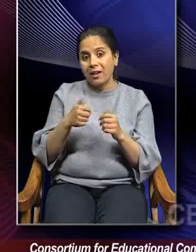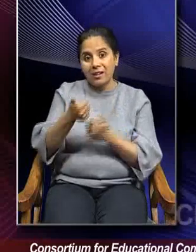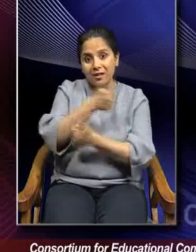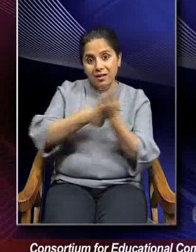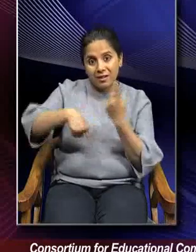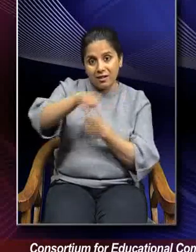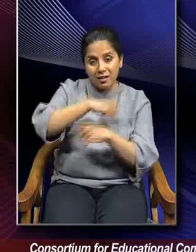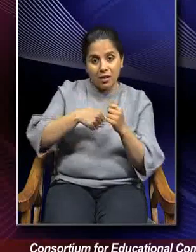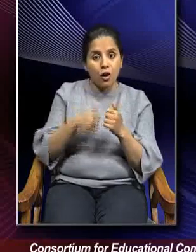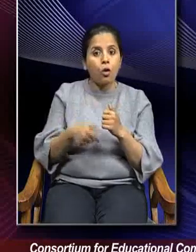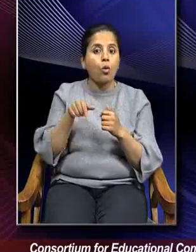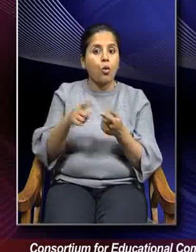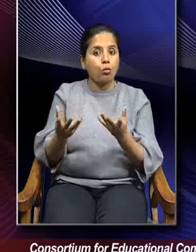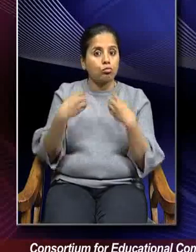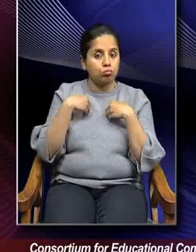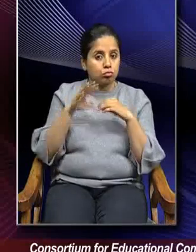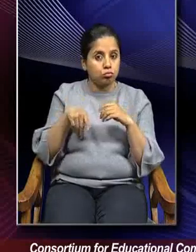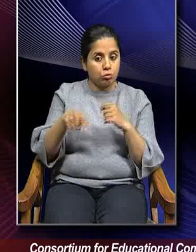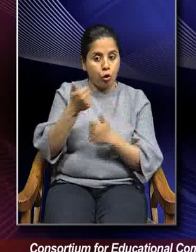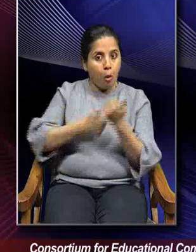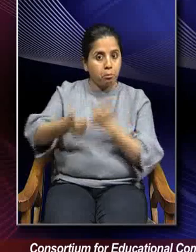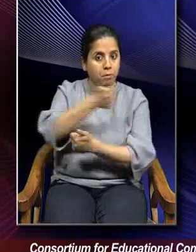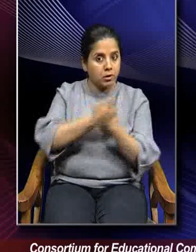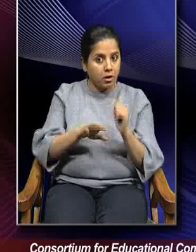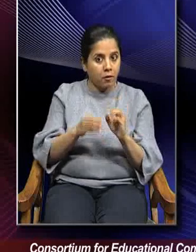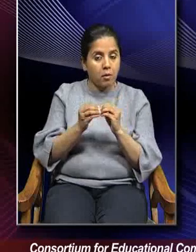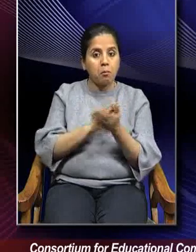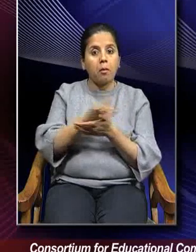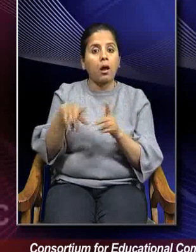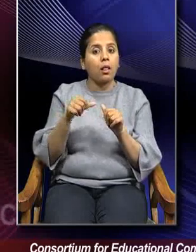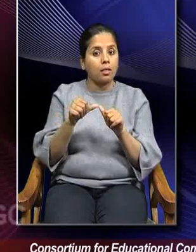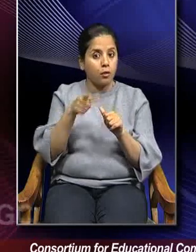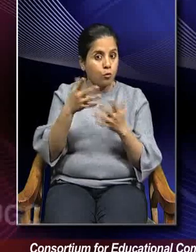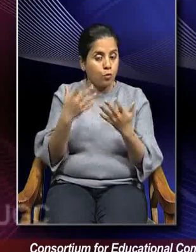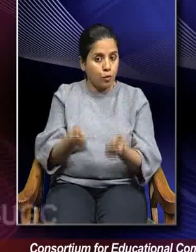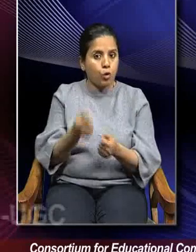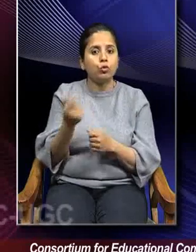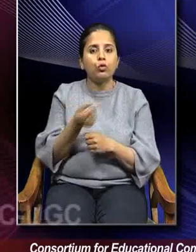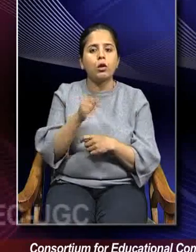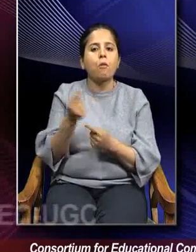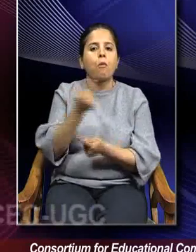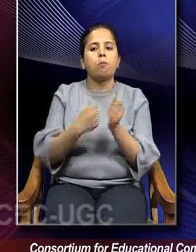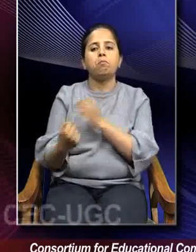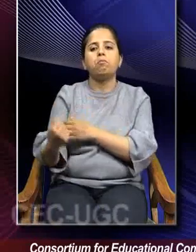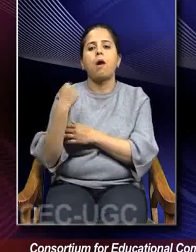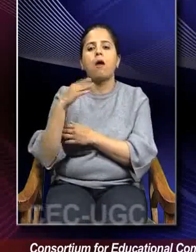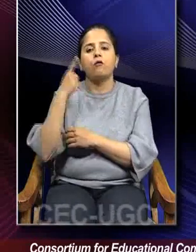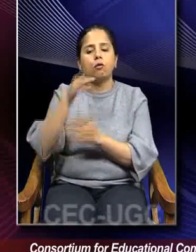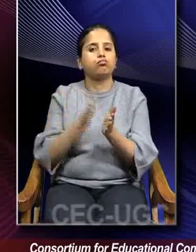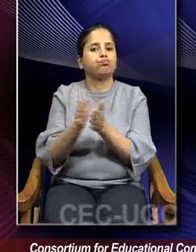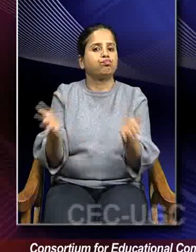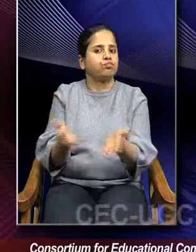inculcating or including internal competition, you are basically using the political power approach to motivation.